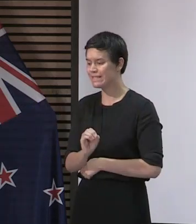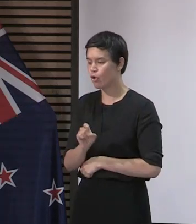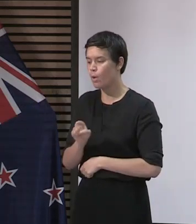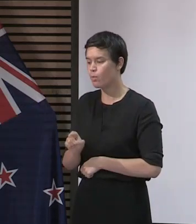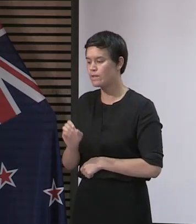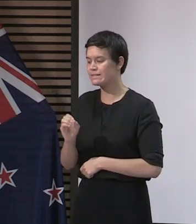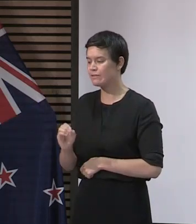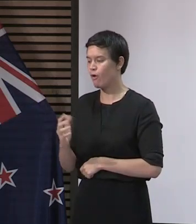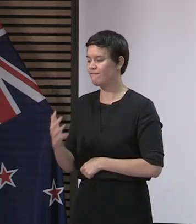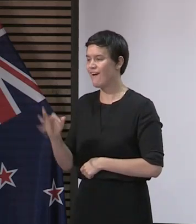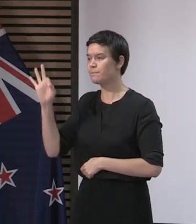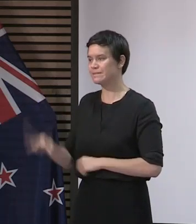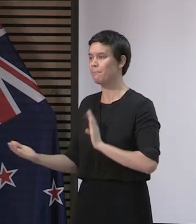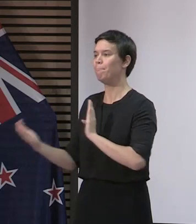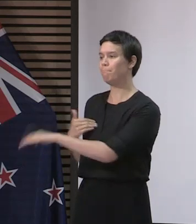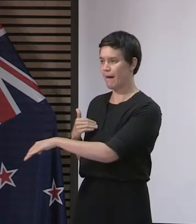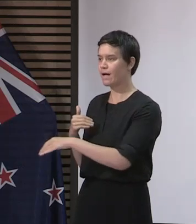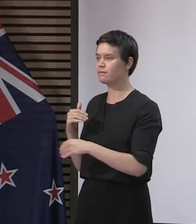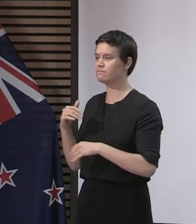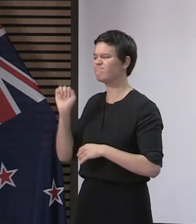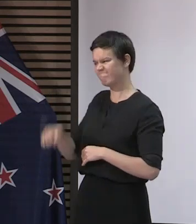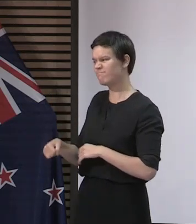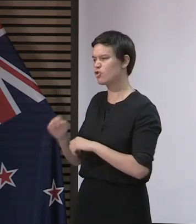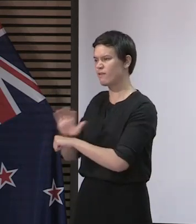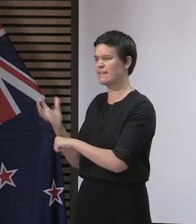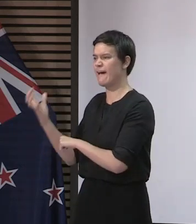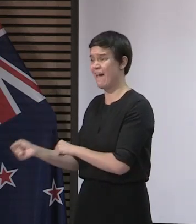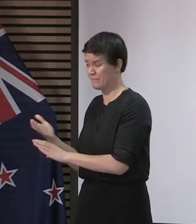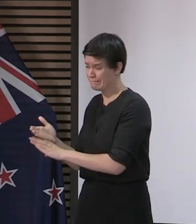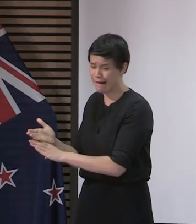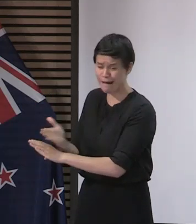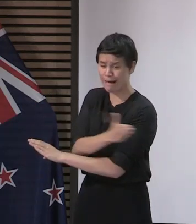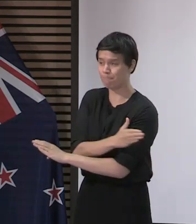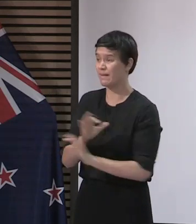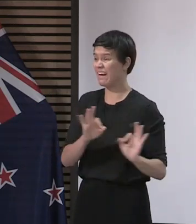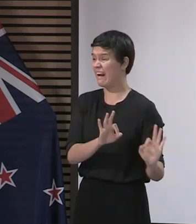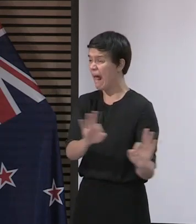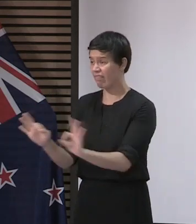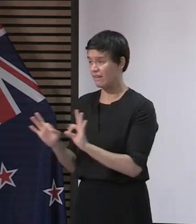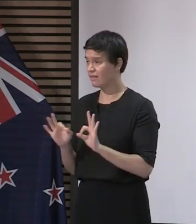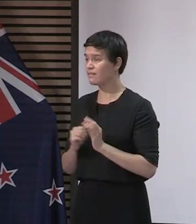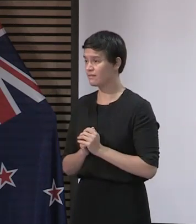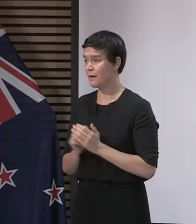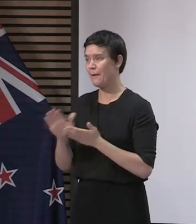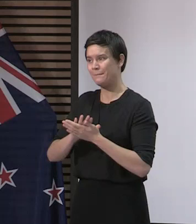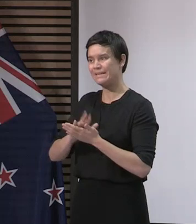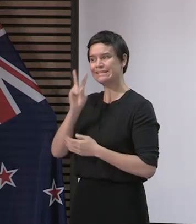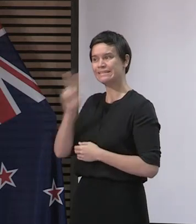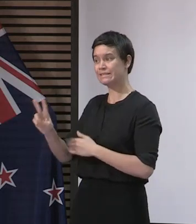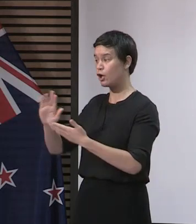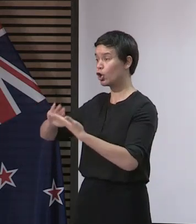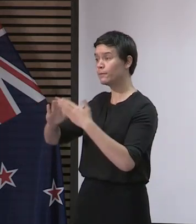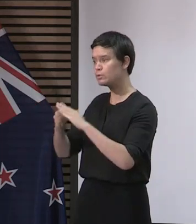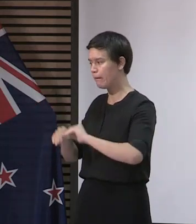.17% today. This provides strong evidence that there is not widespread transmission that is going undetected.